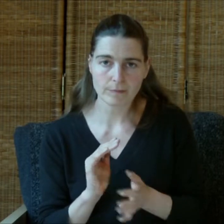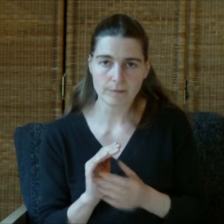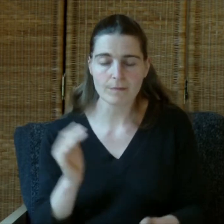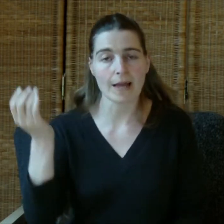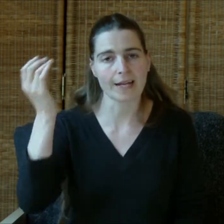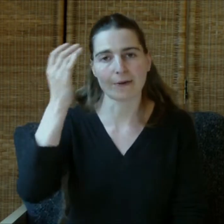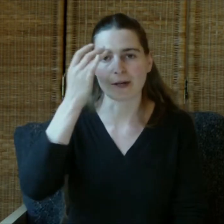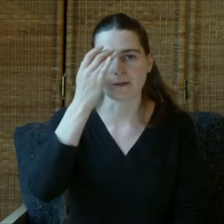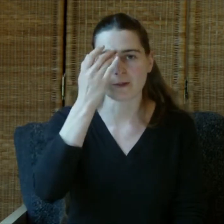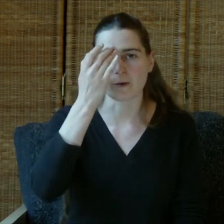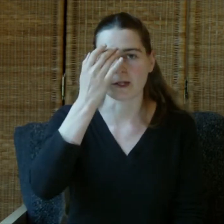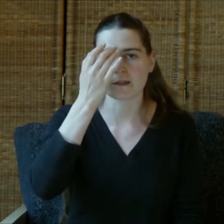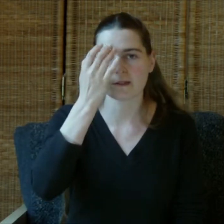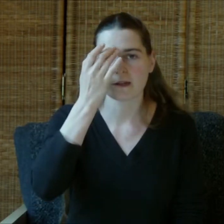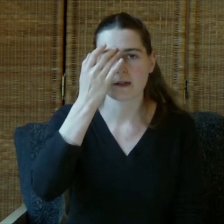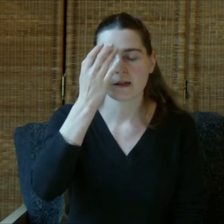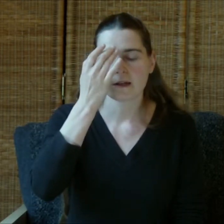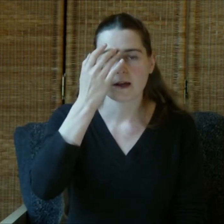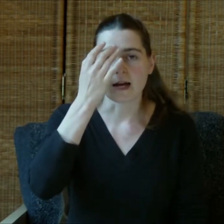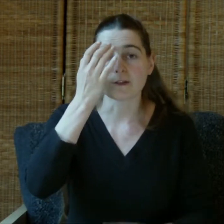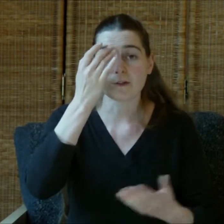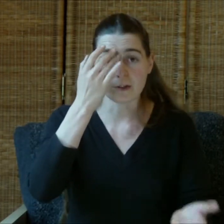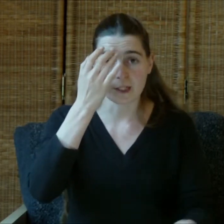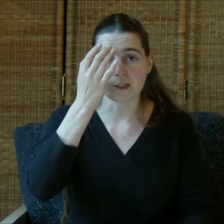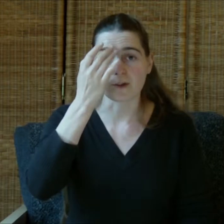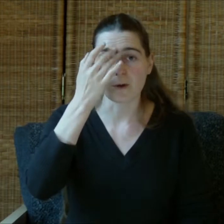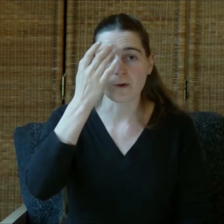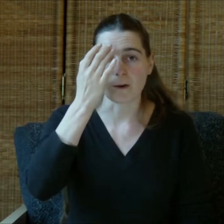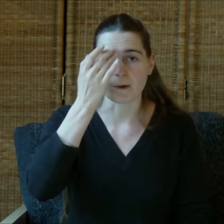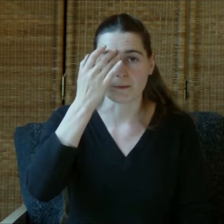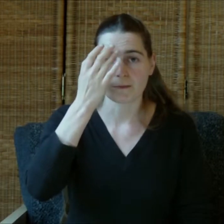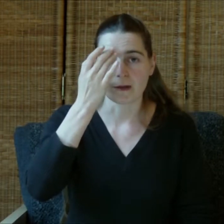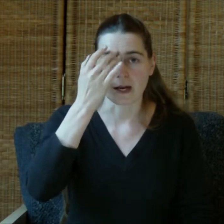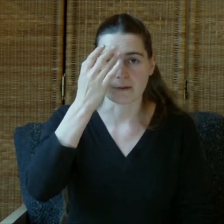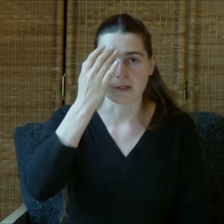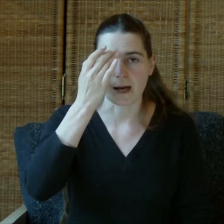And now we'll go to the points. And you tune into your own problem as we're tapping.